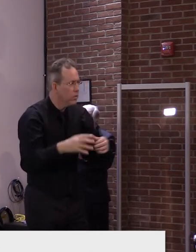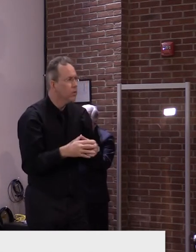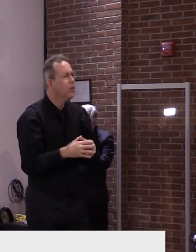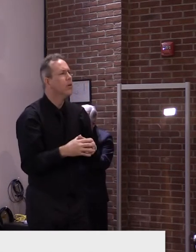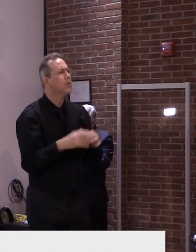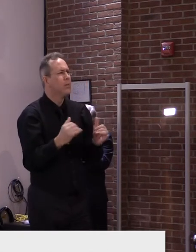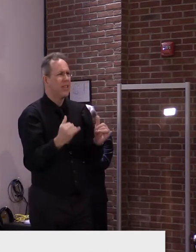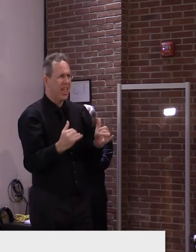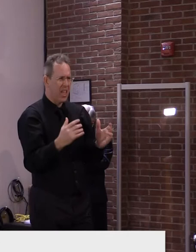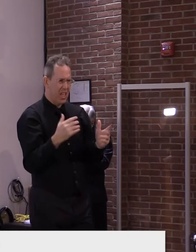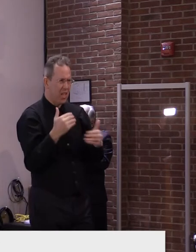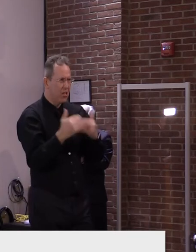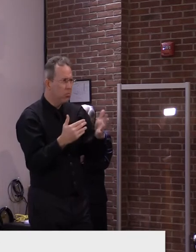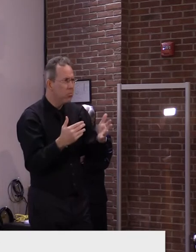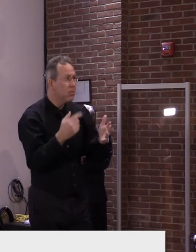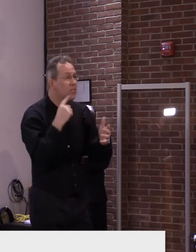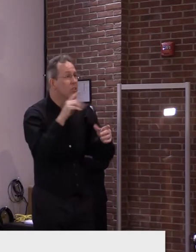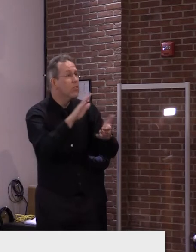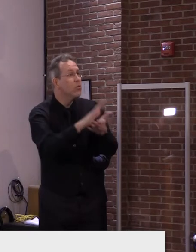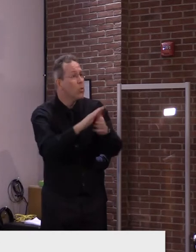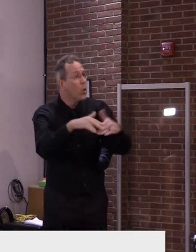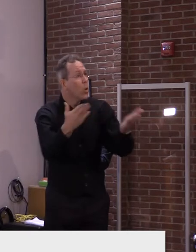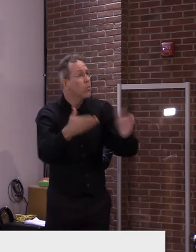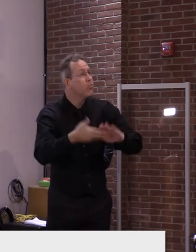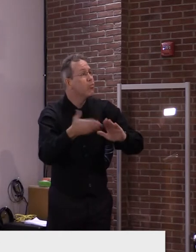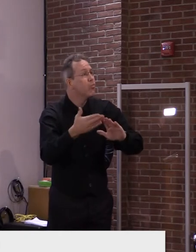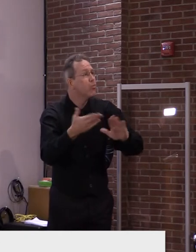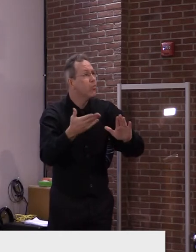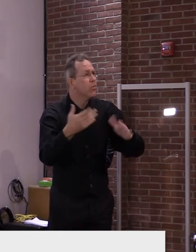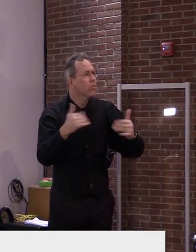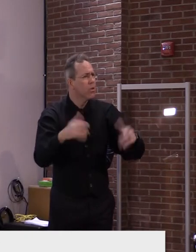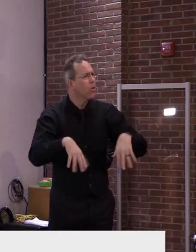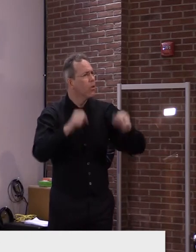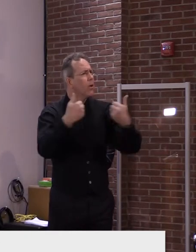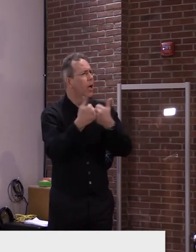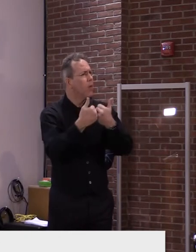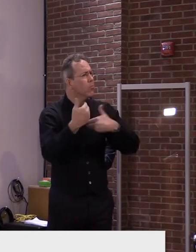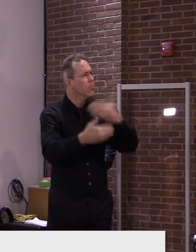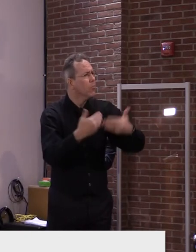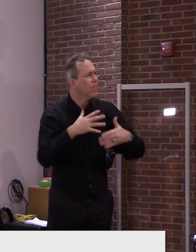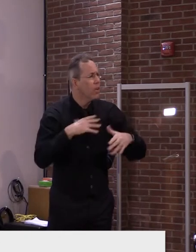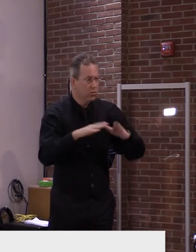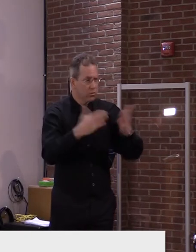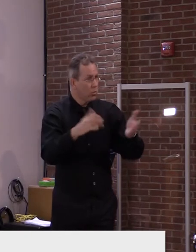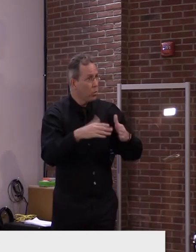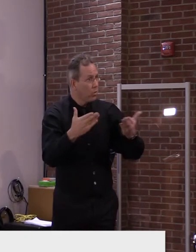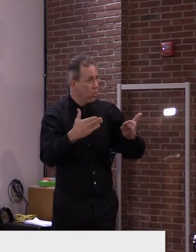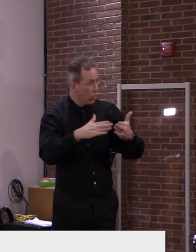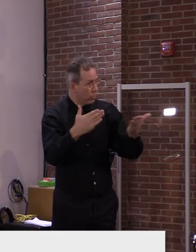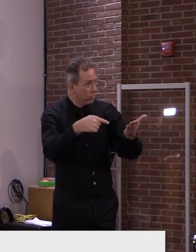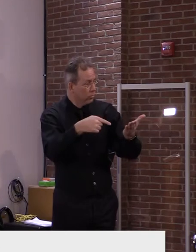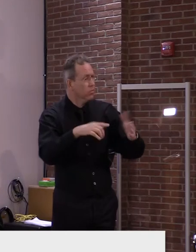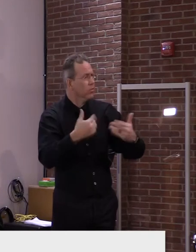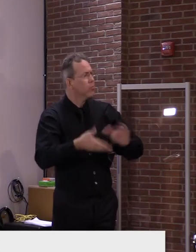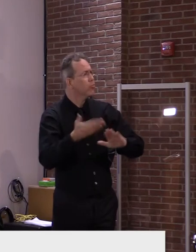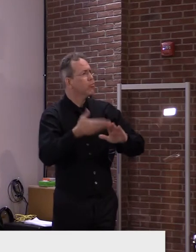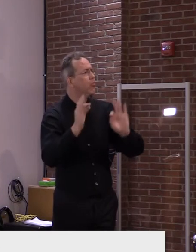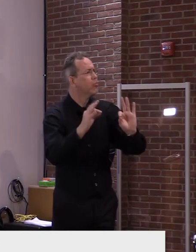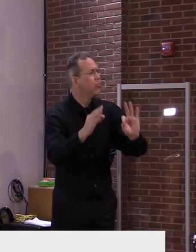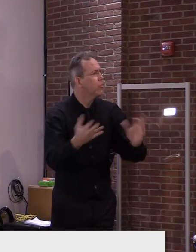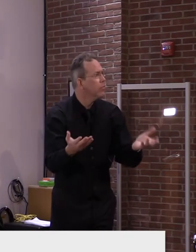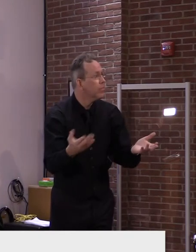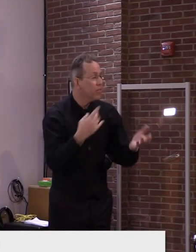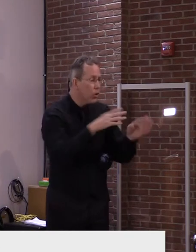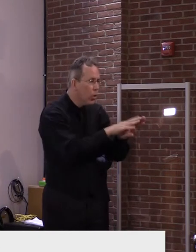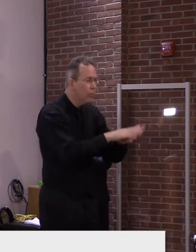a game or to hold a game. But there have been situations where, um, a school has, um, shut down part of its operation due